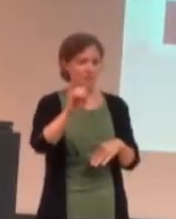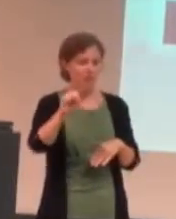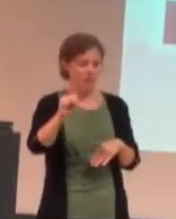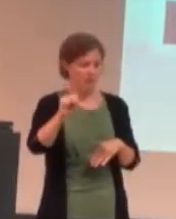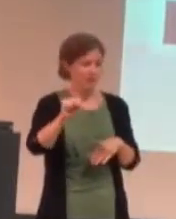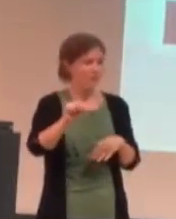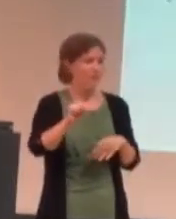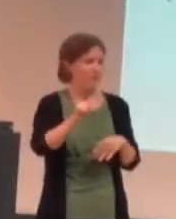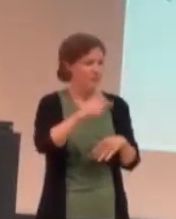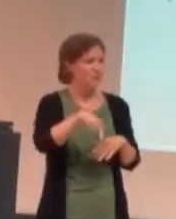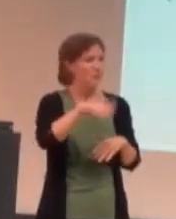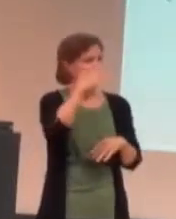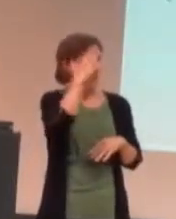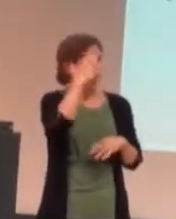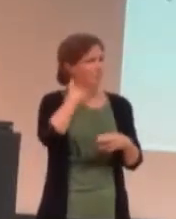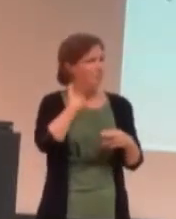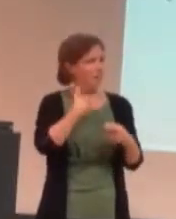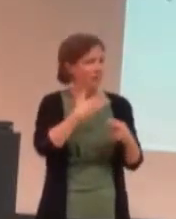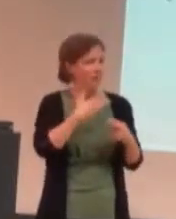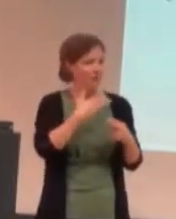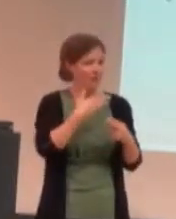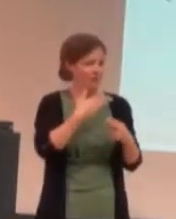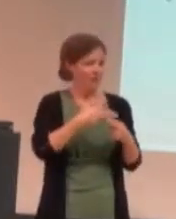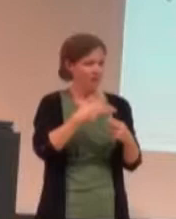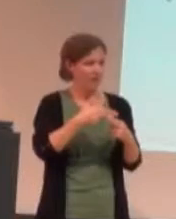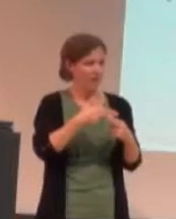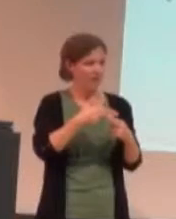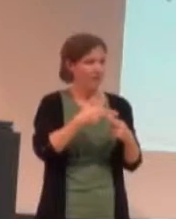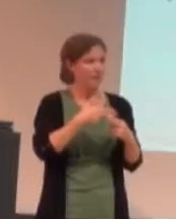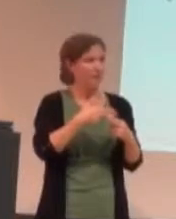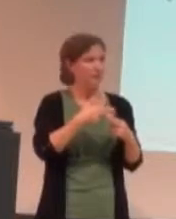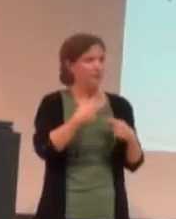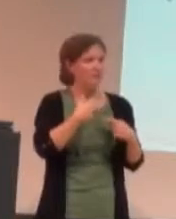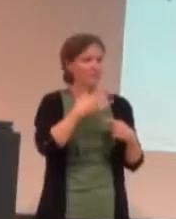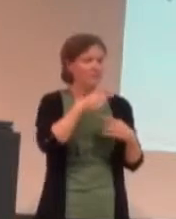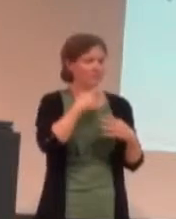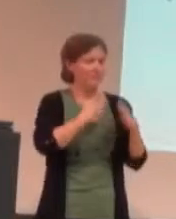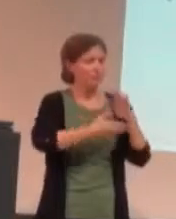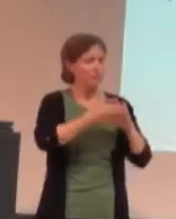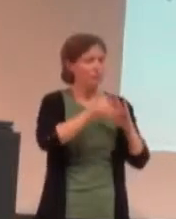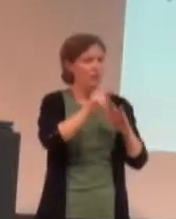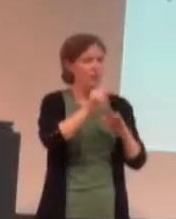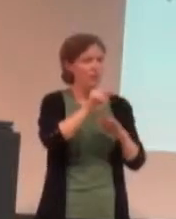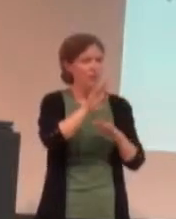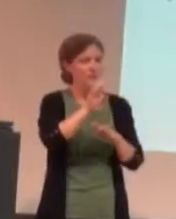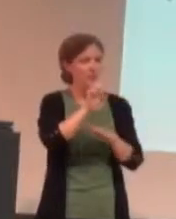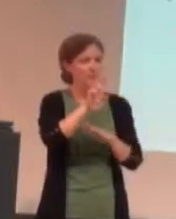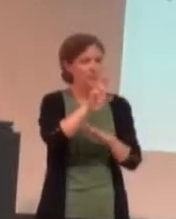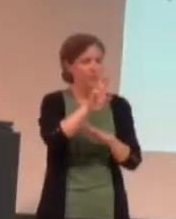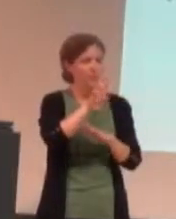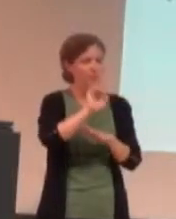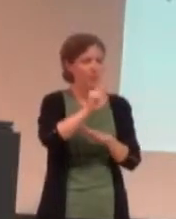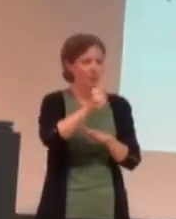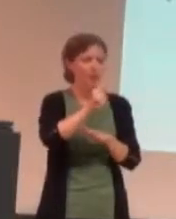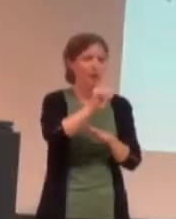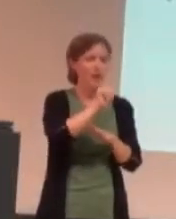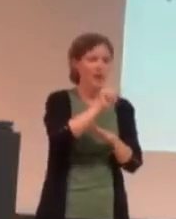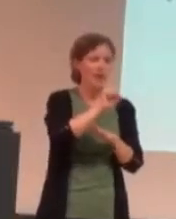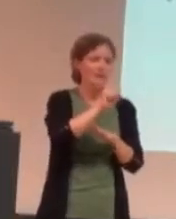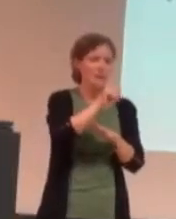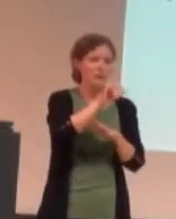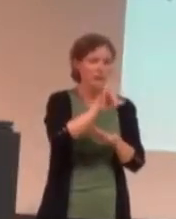will probably know me more as the person who runs the Tumblr blog Asexuality Resources.